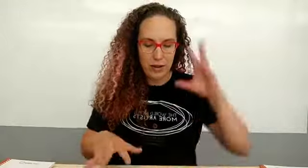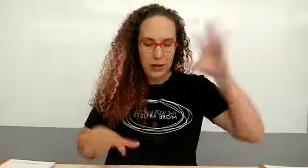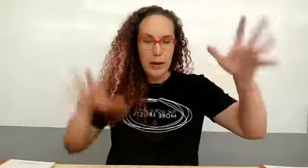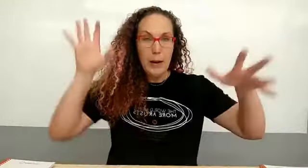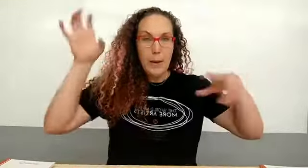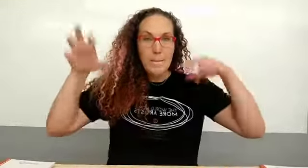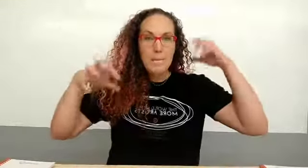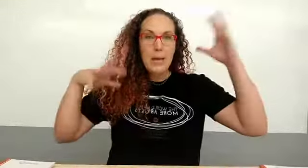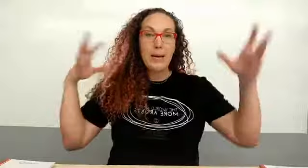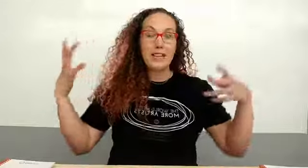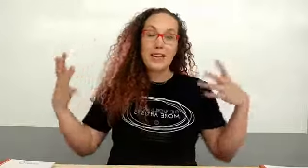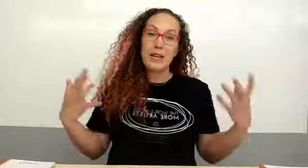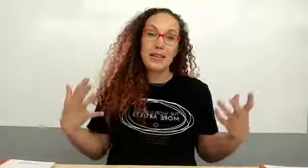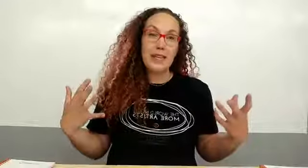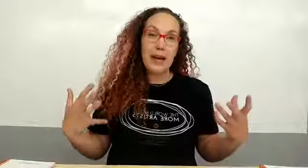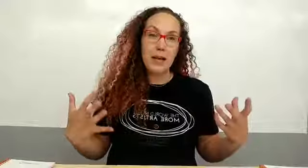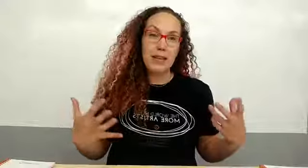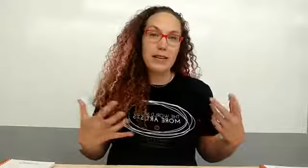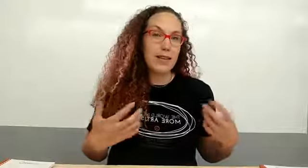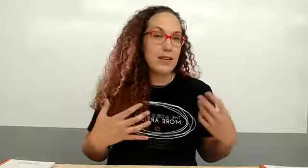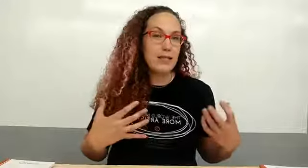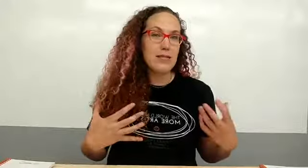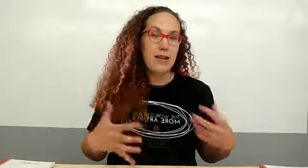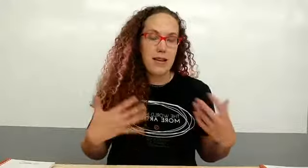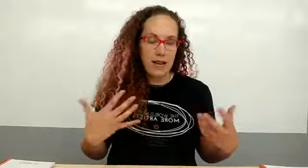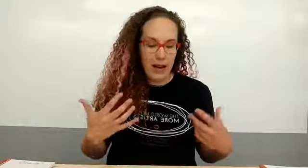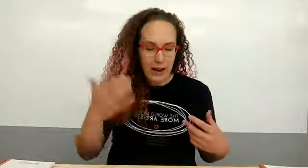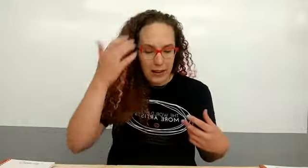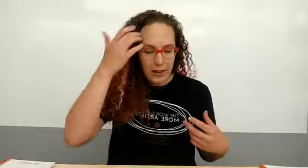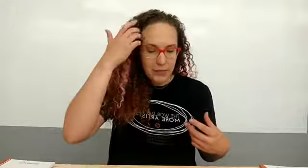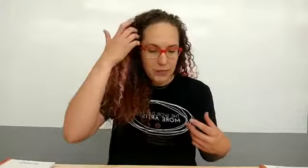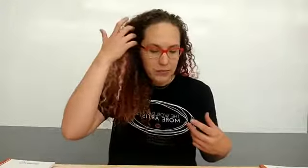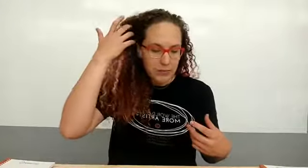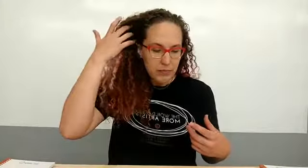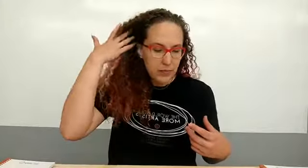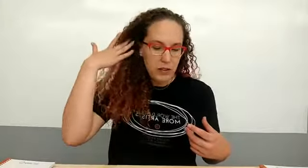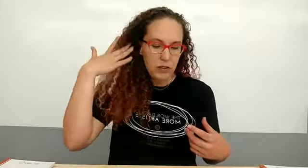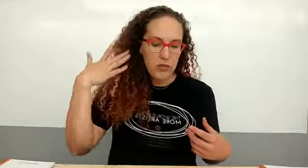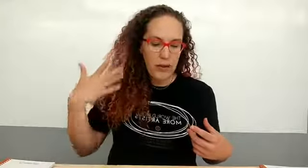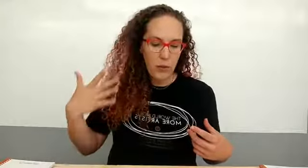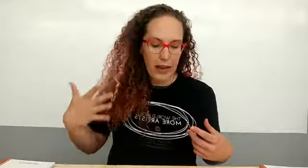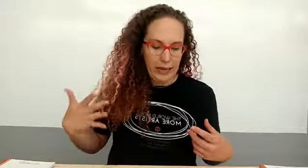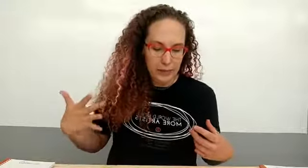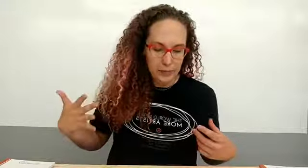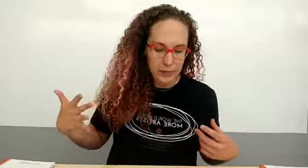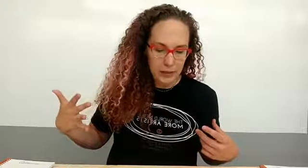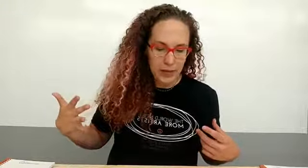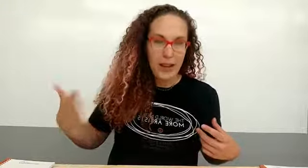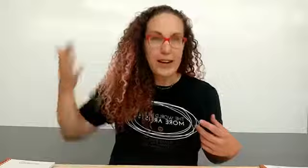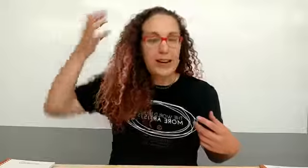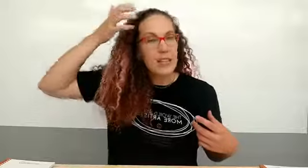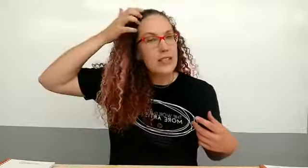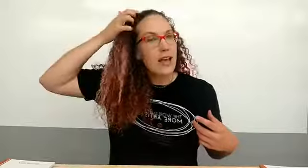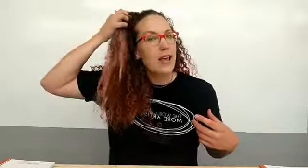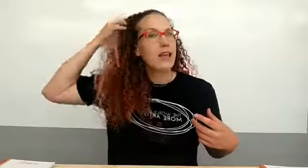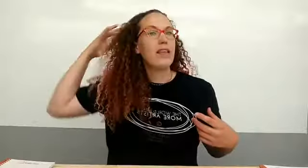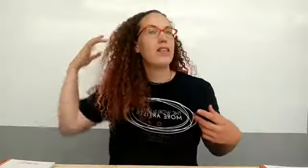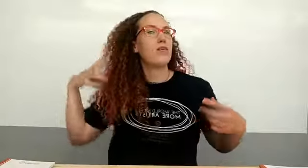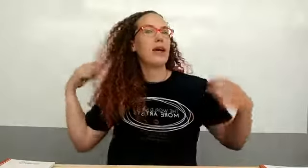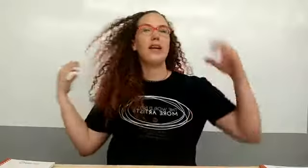I get really excited about things like this and then I lose my way and can I just say like the rain